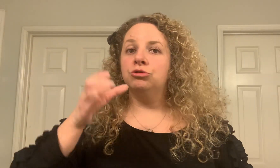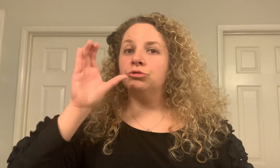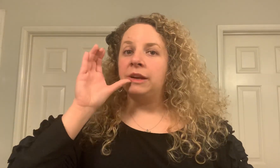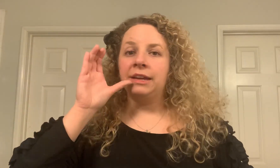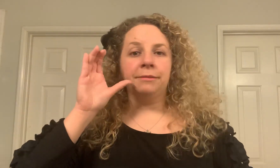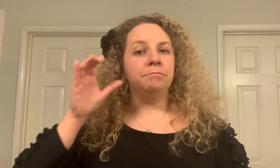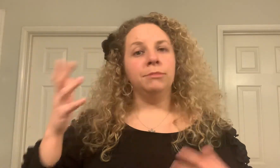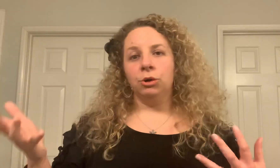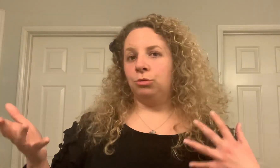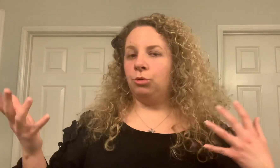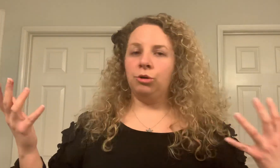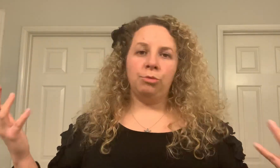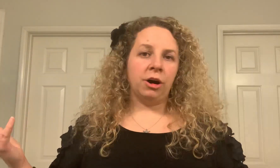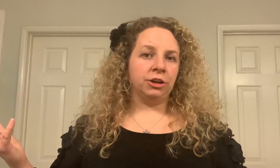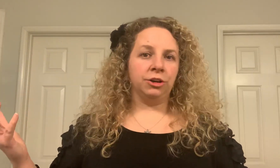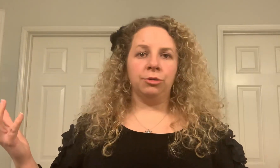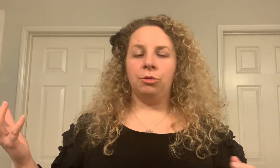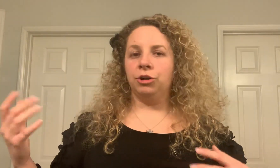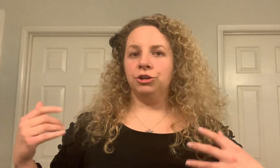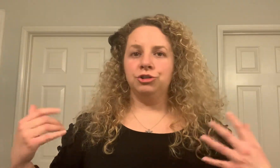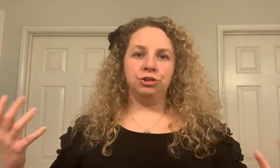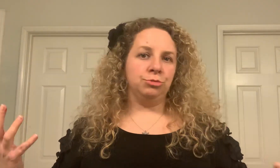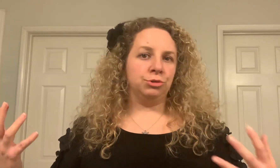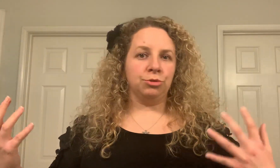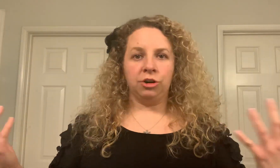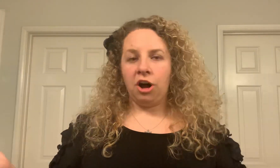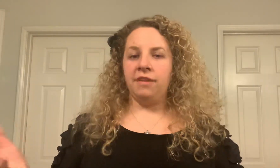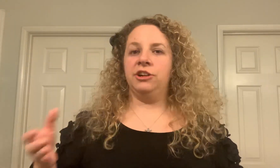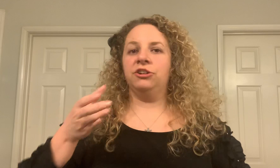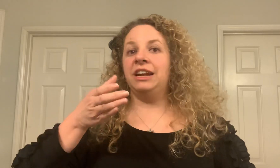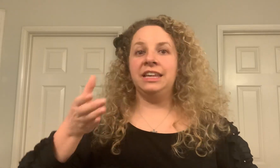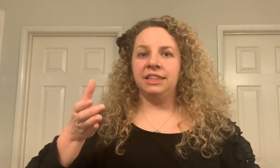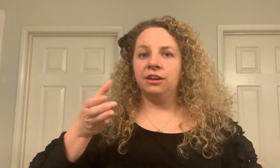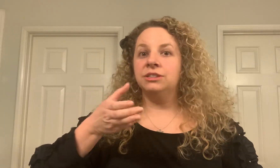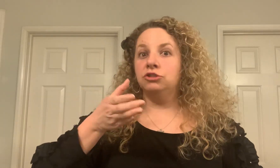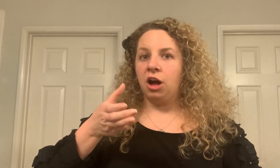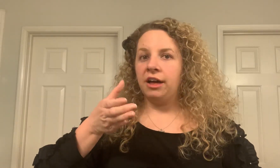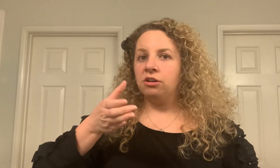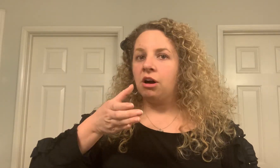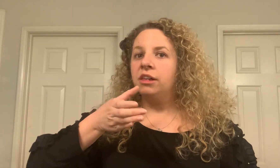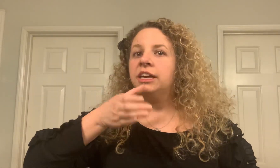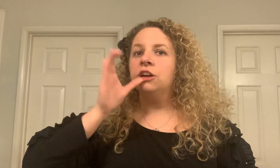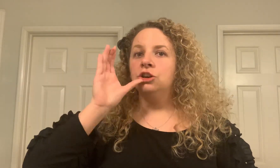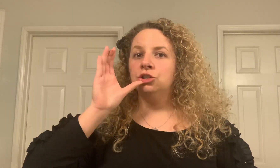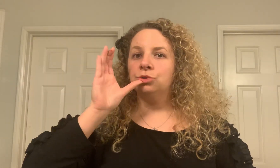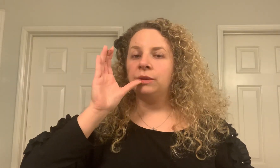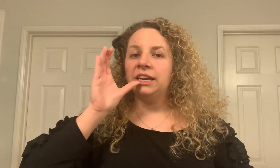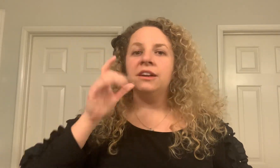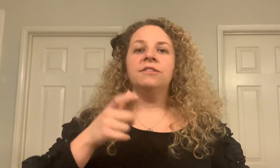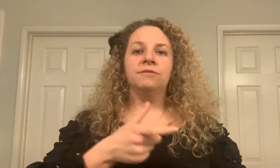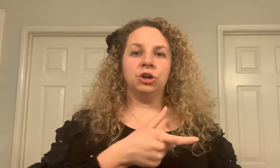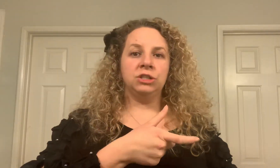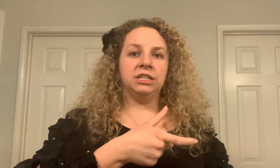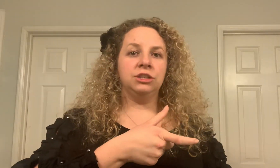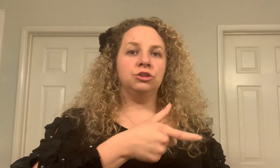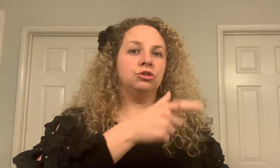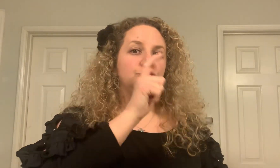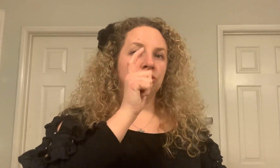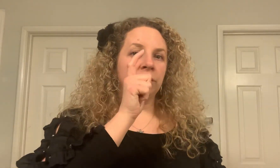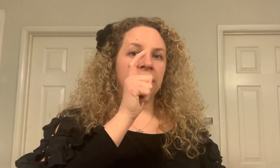drink milk or water or juice or coffee or anything else not alcoholic drink versus drink